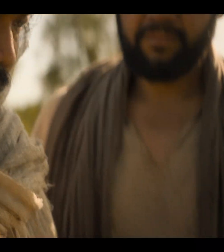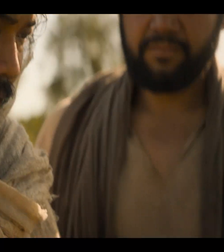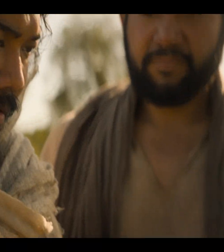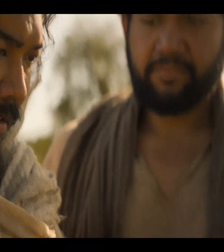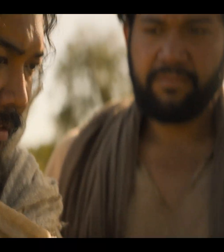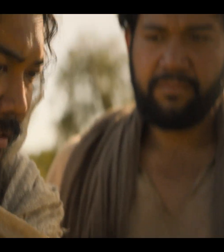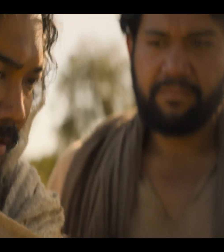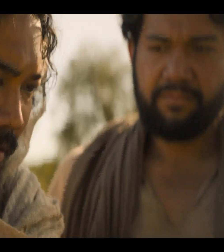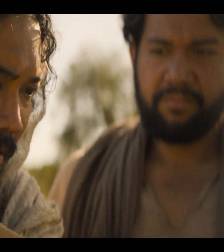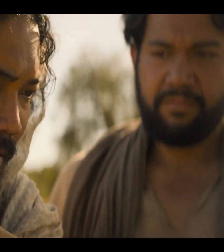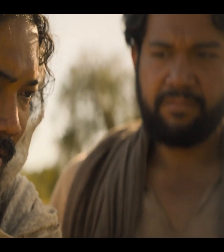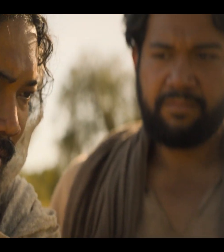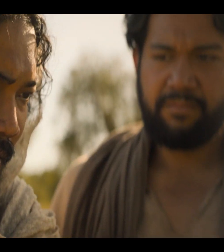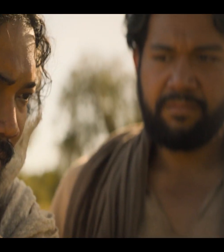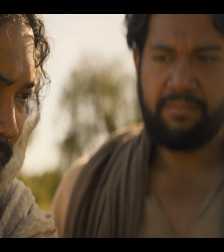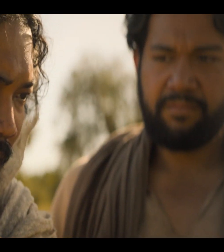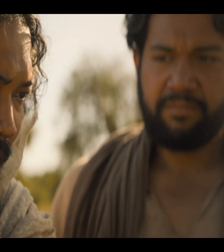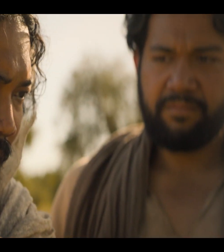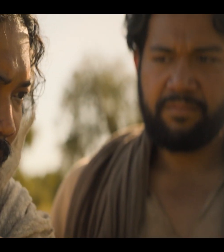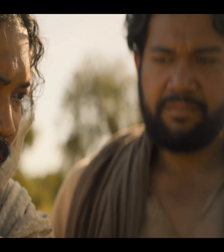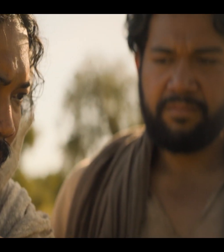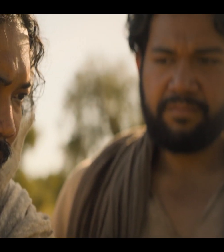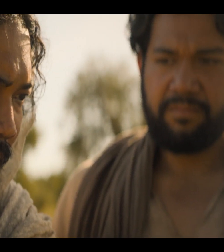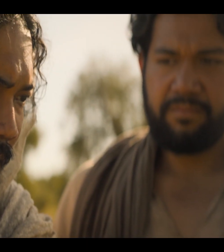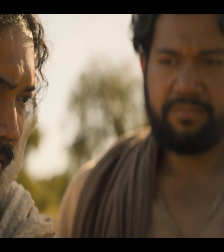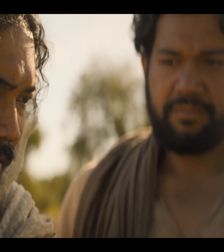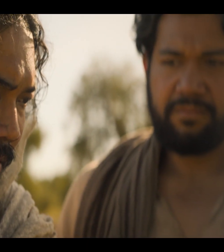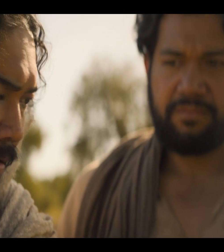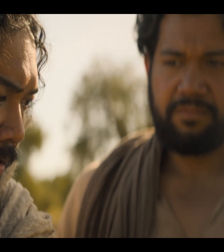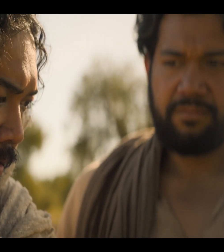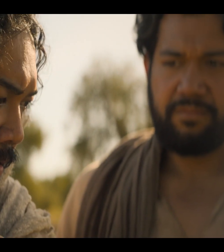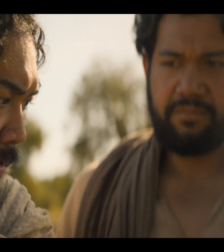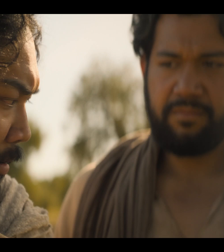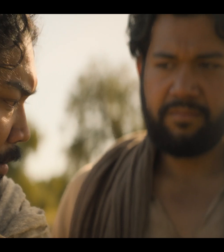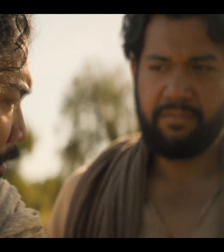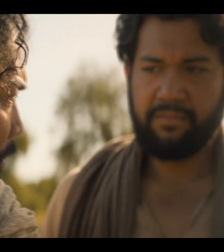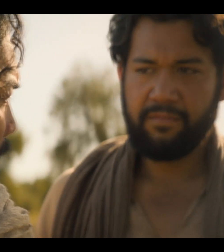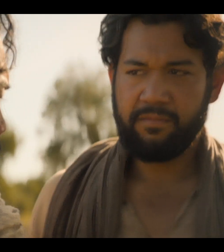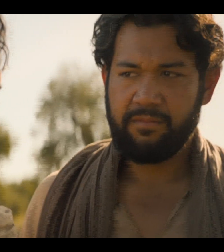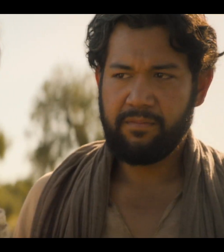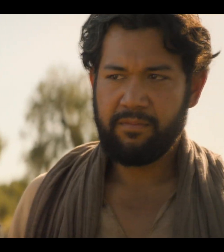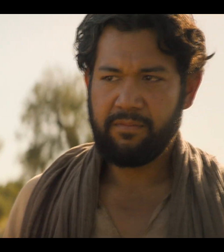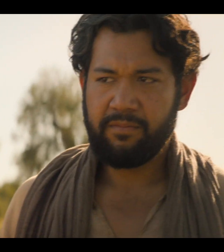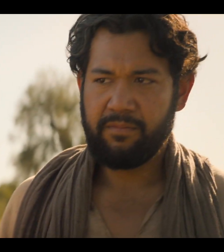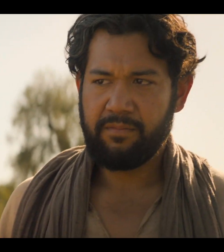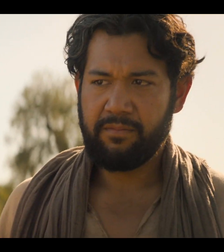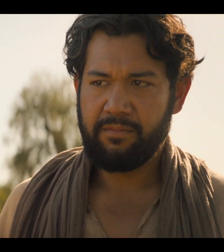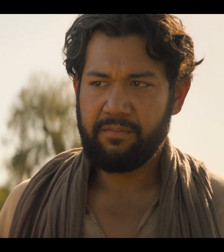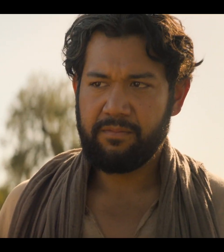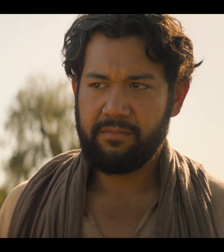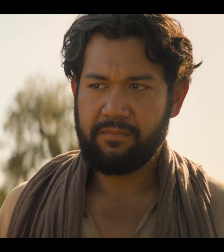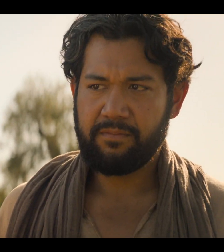oh, oh, oh, oh, oh, oh.